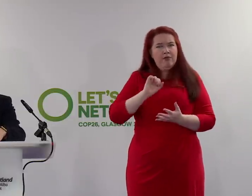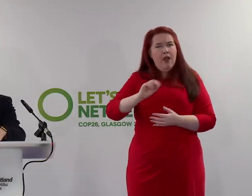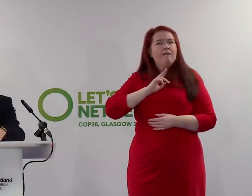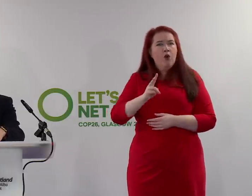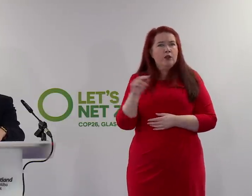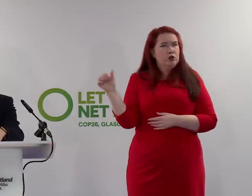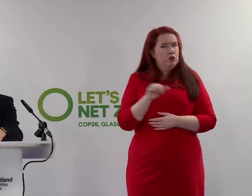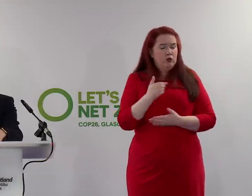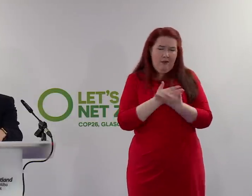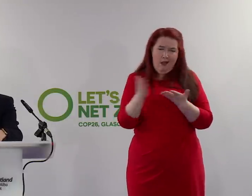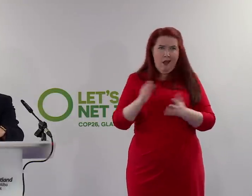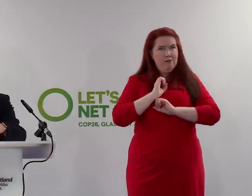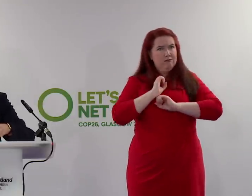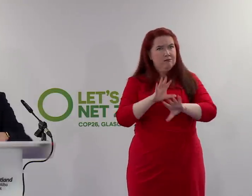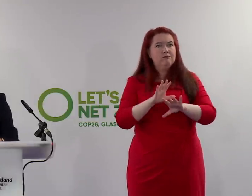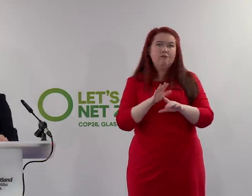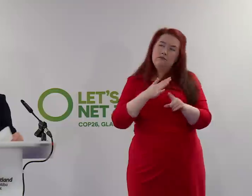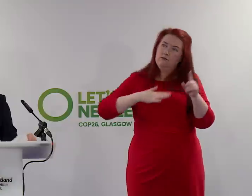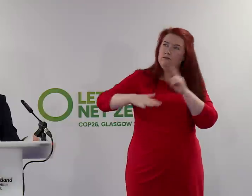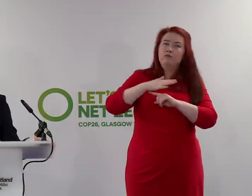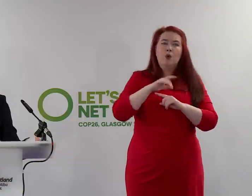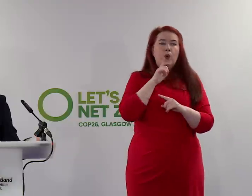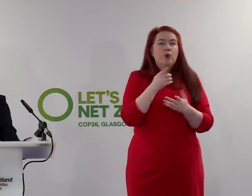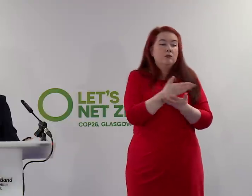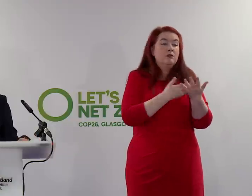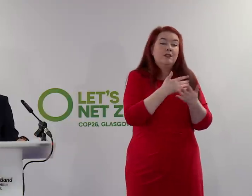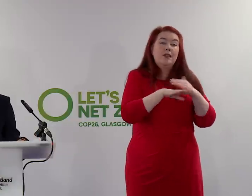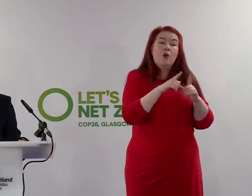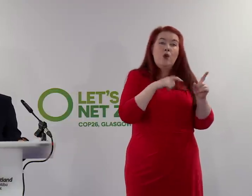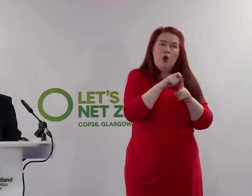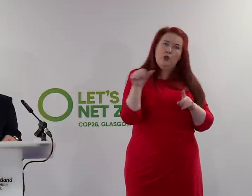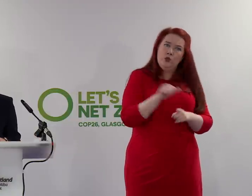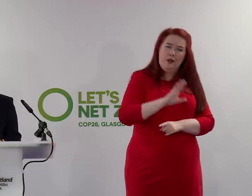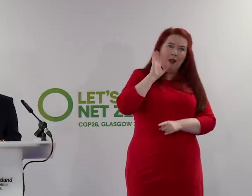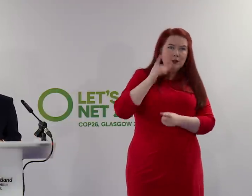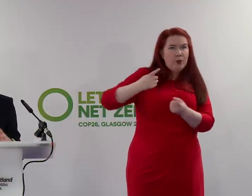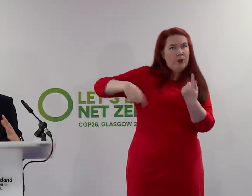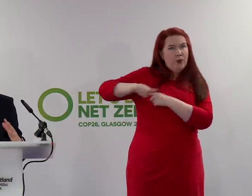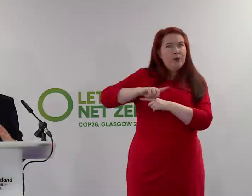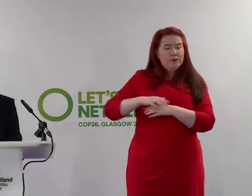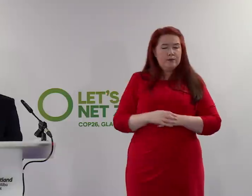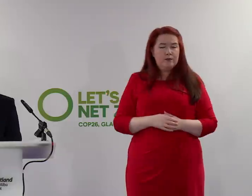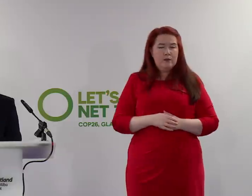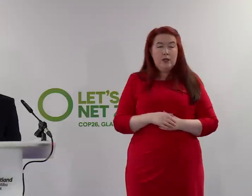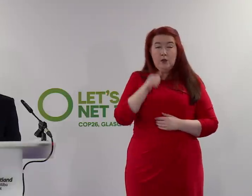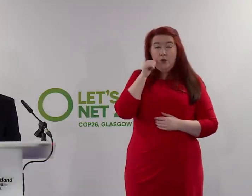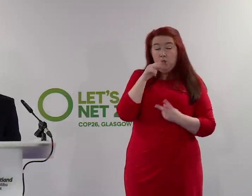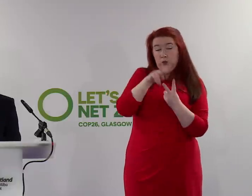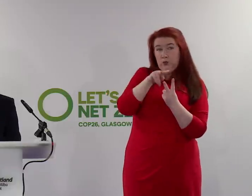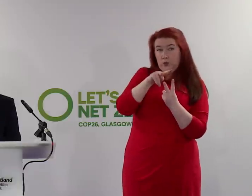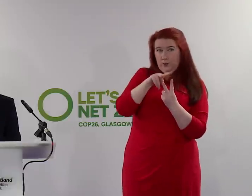loudly and clearly by those around the negotiating table. We know there are two major scheduled